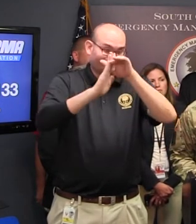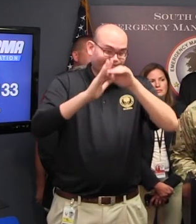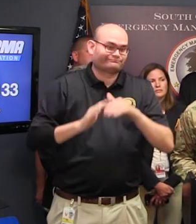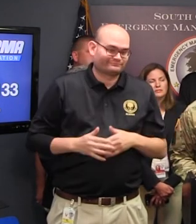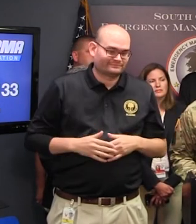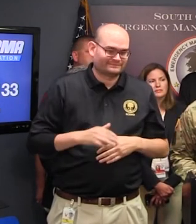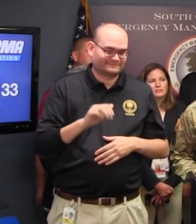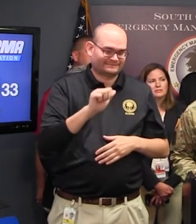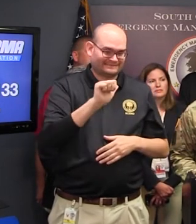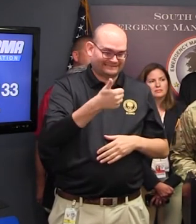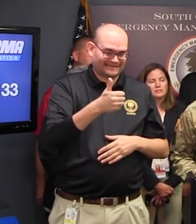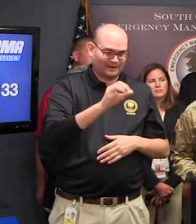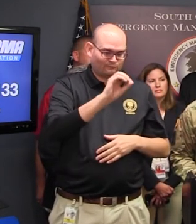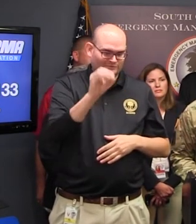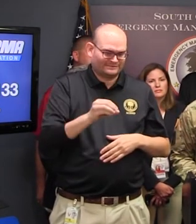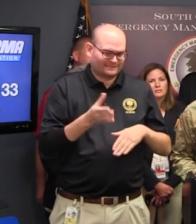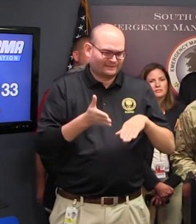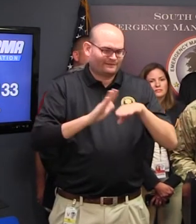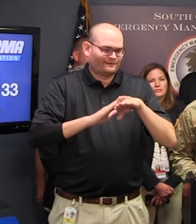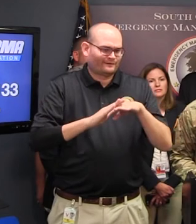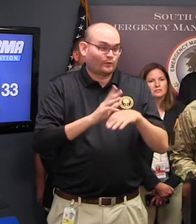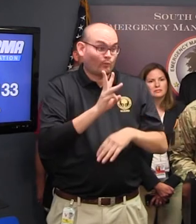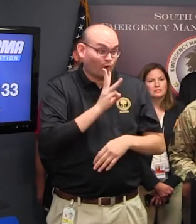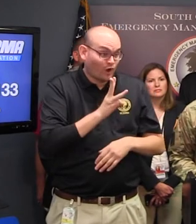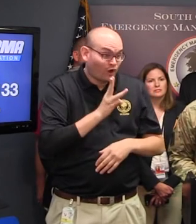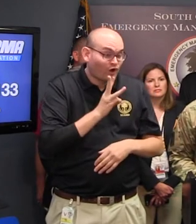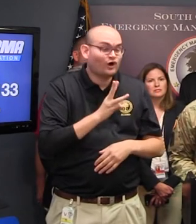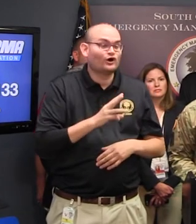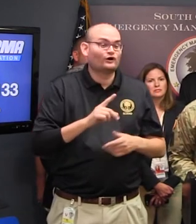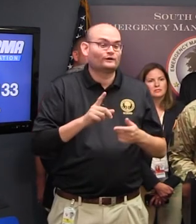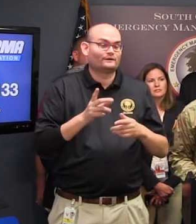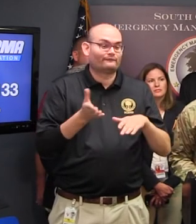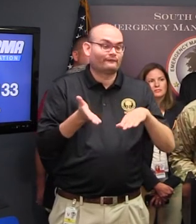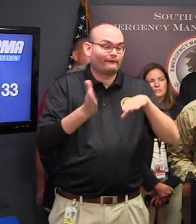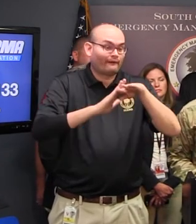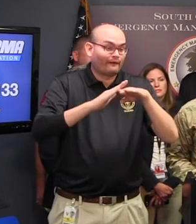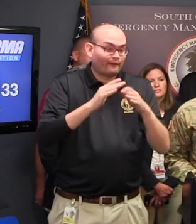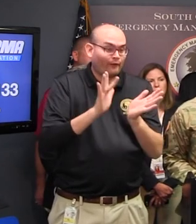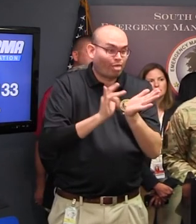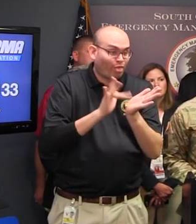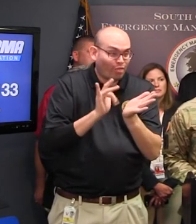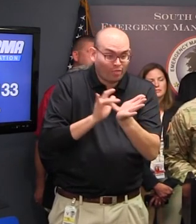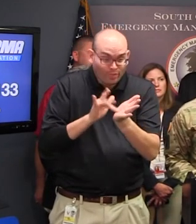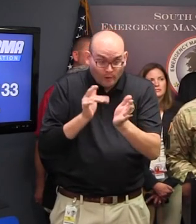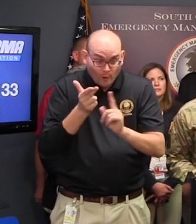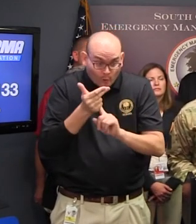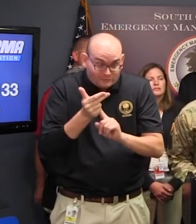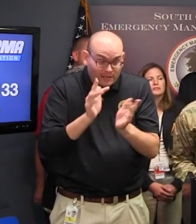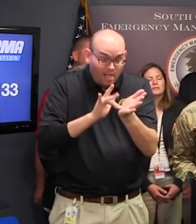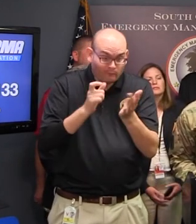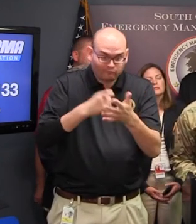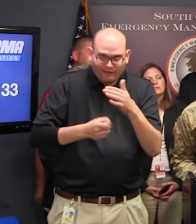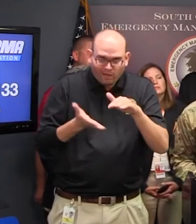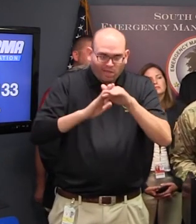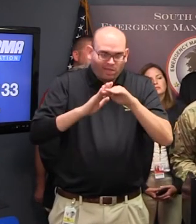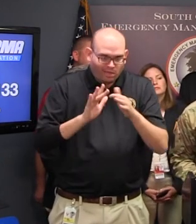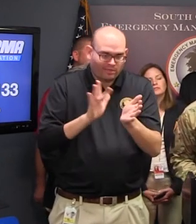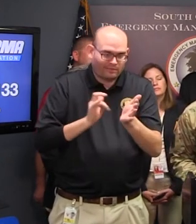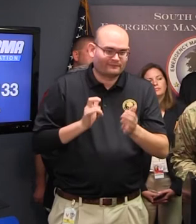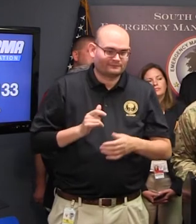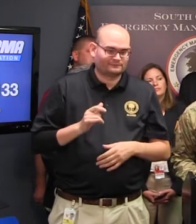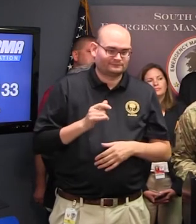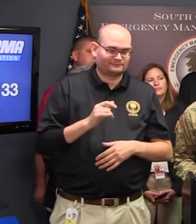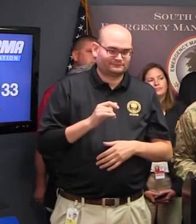sale of water And the remainder with lodging prices I wanted to just briefly state that anytime you have a major event such as a